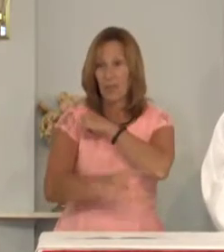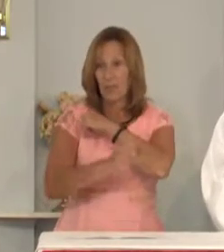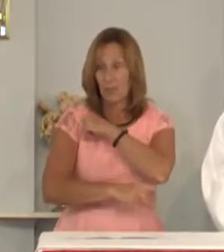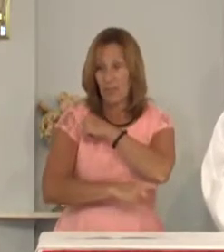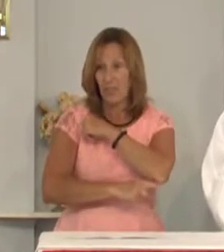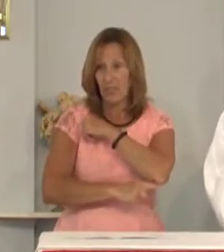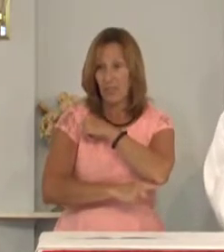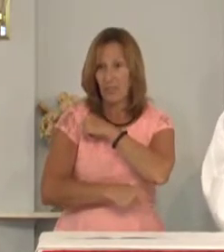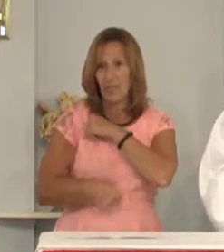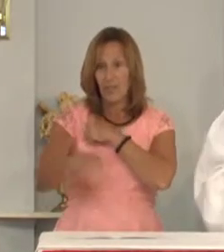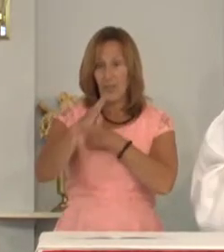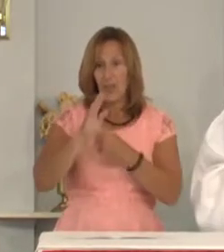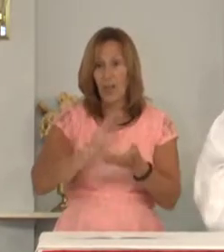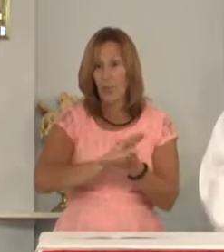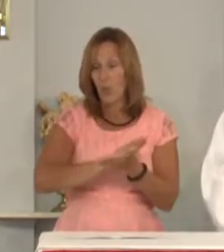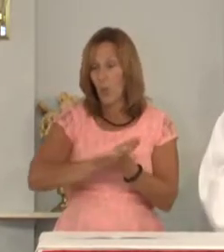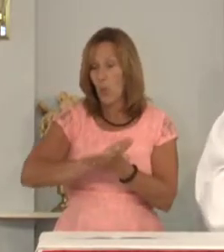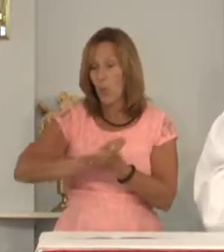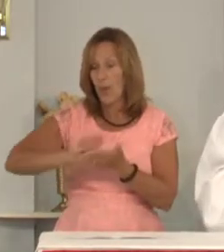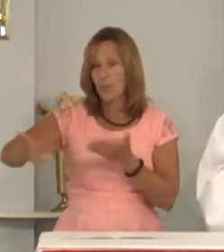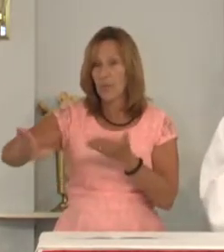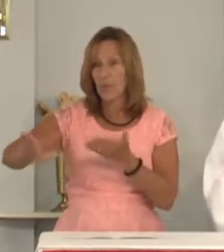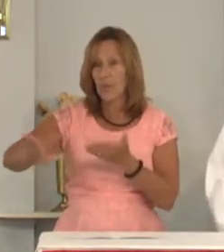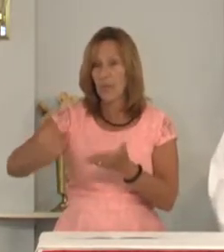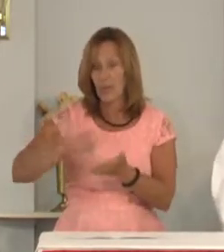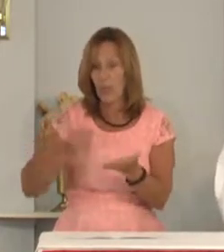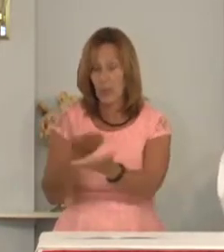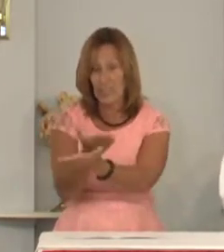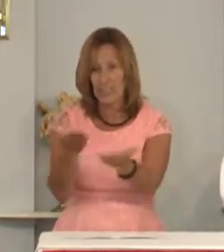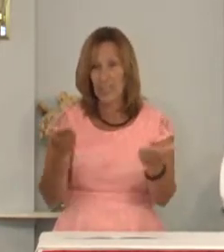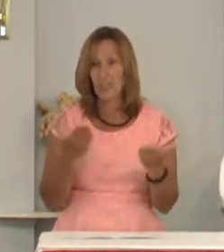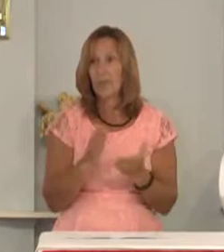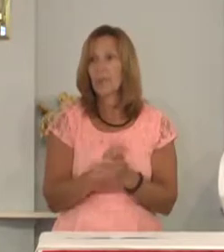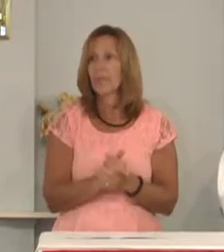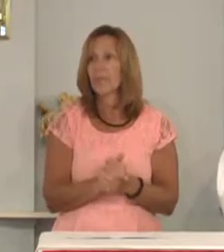to wipe away what is there?